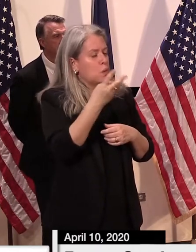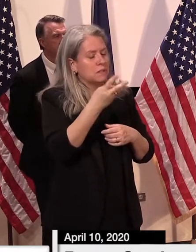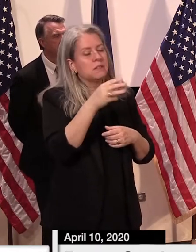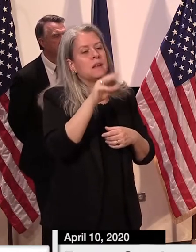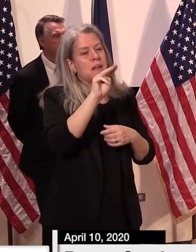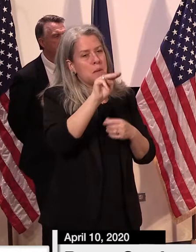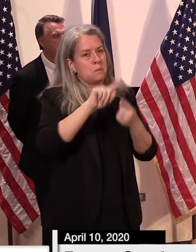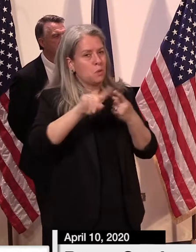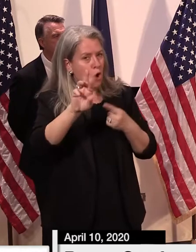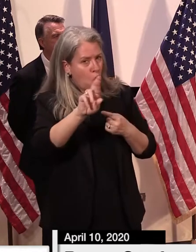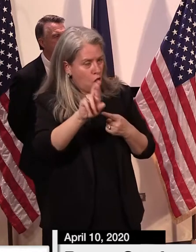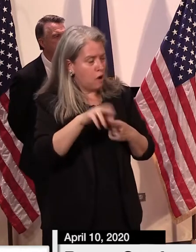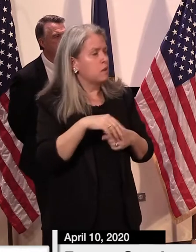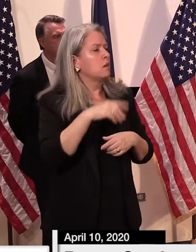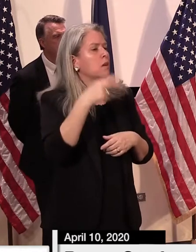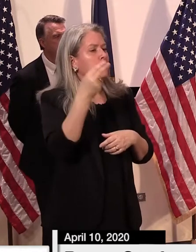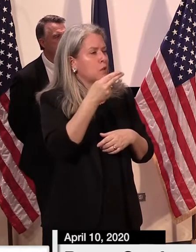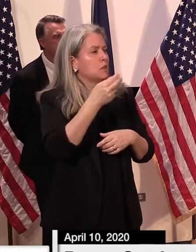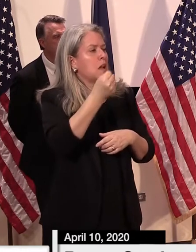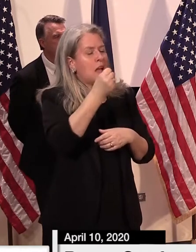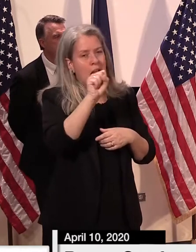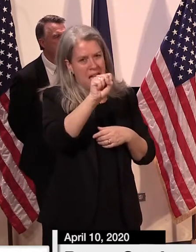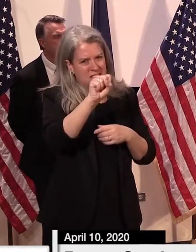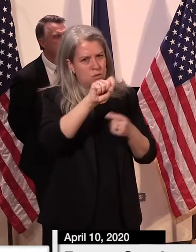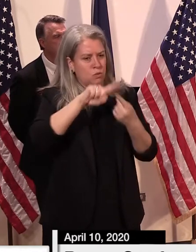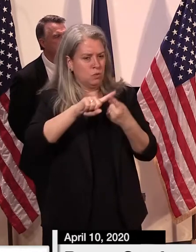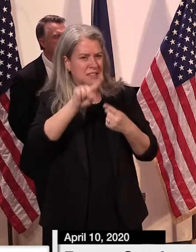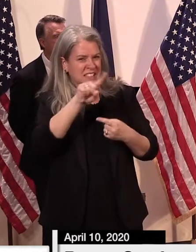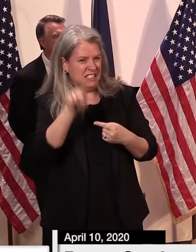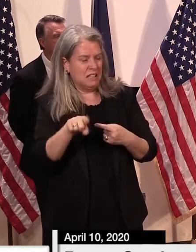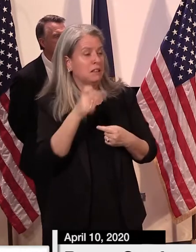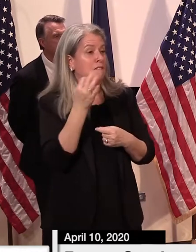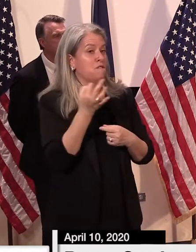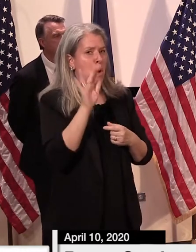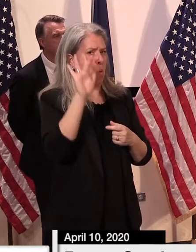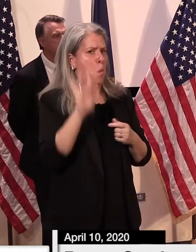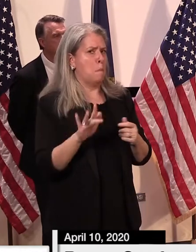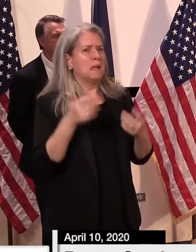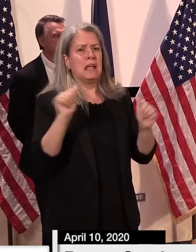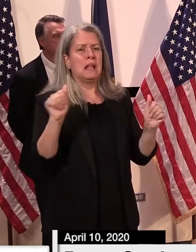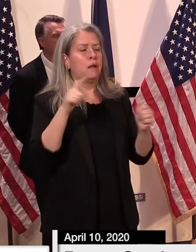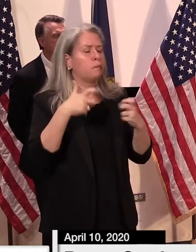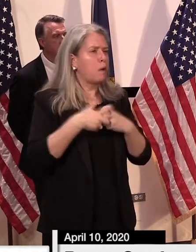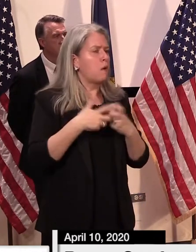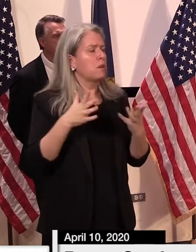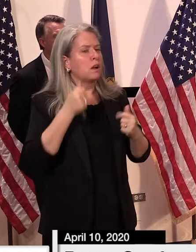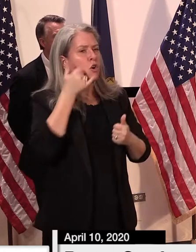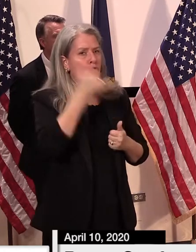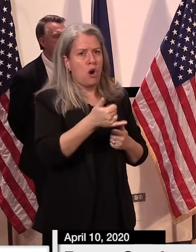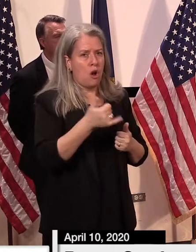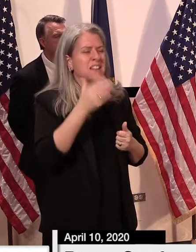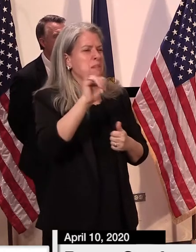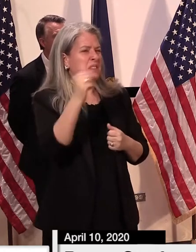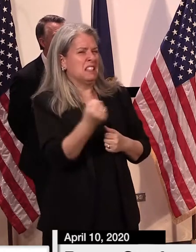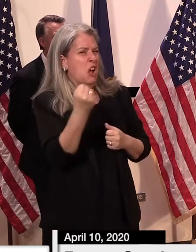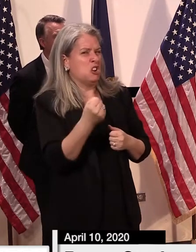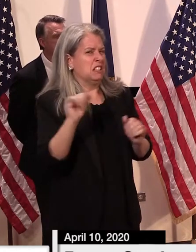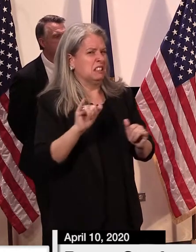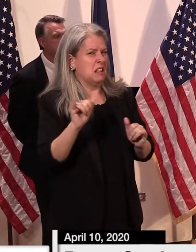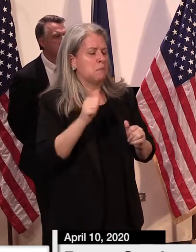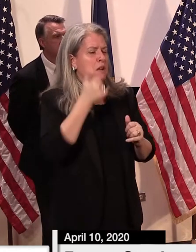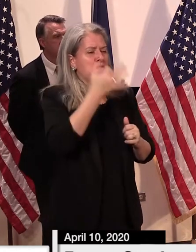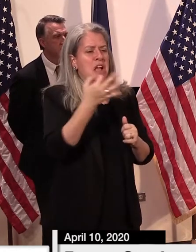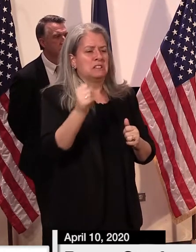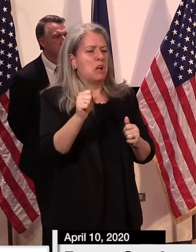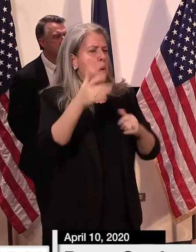M through R. Thursday, S through Z. Friday is open for everyone as well as Saturday. There